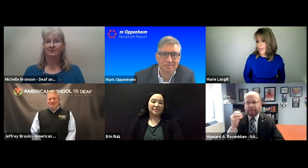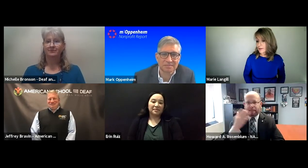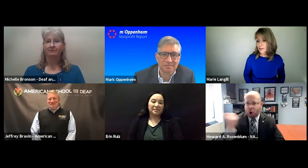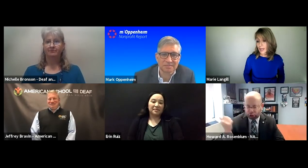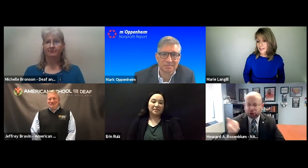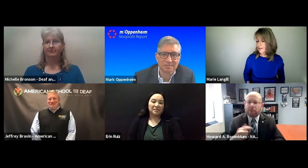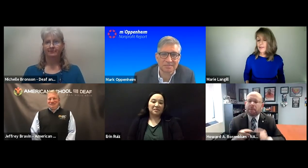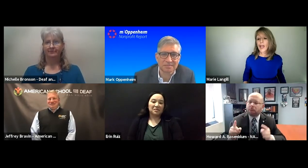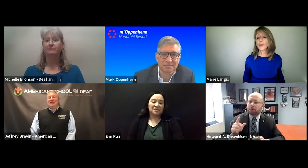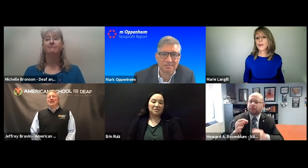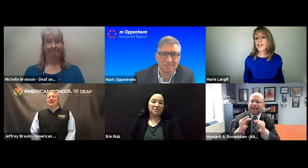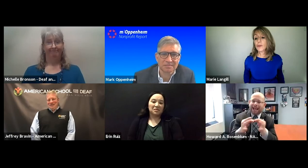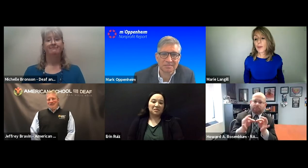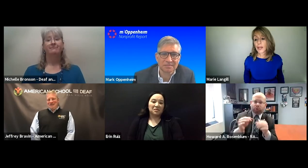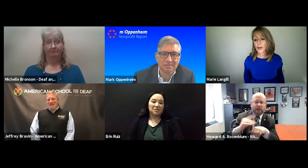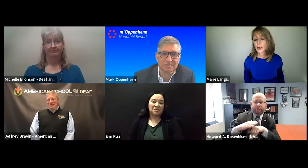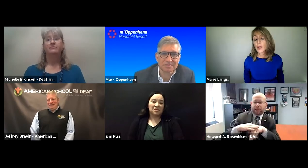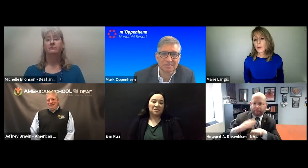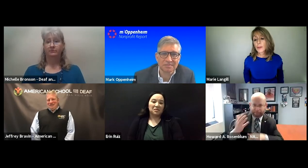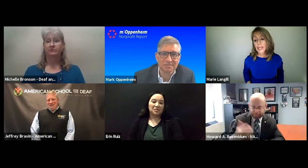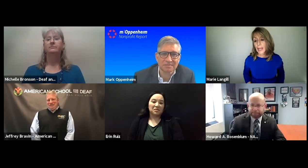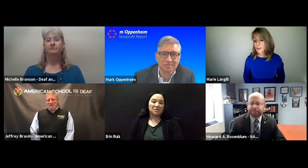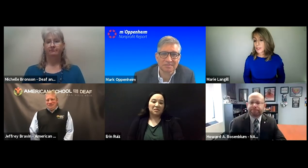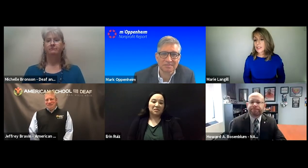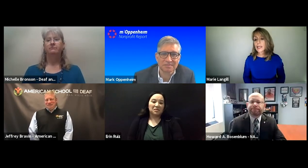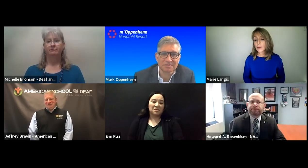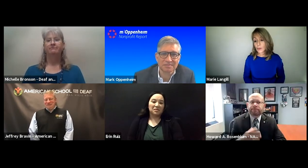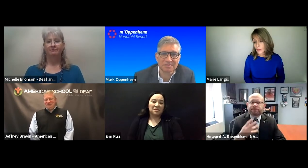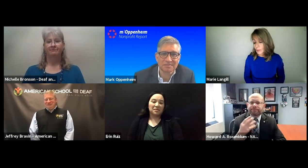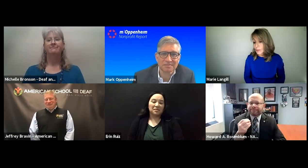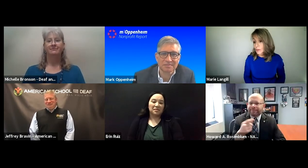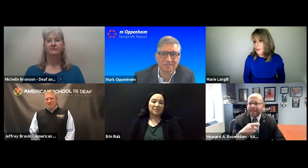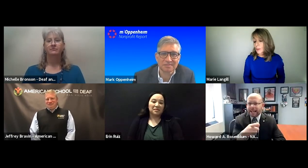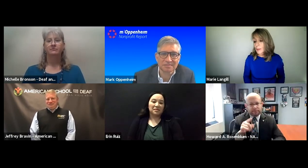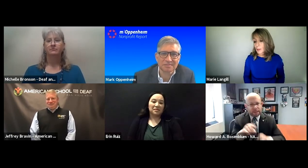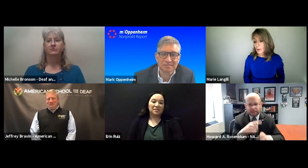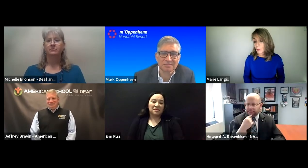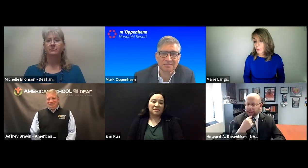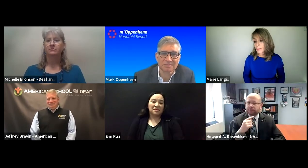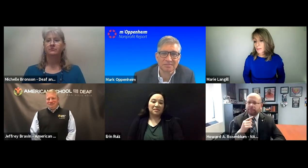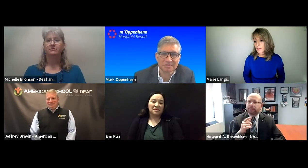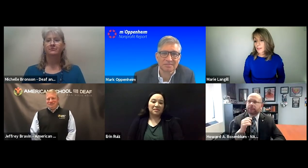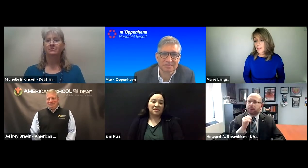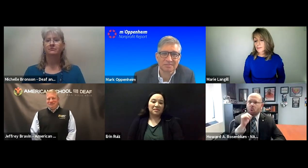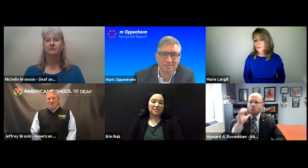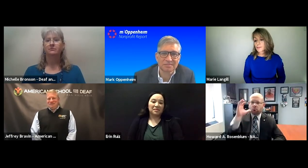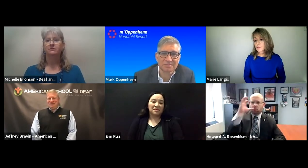someone sign content, that would be even better. But captioning would be the minimum.